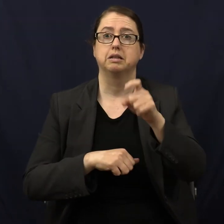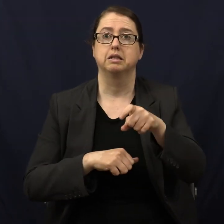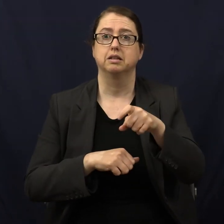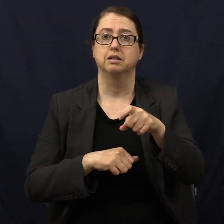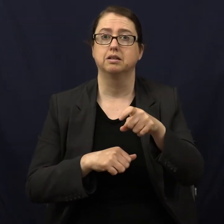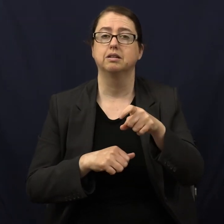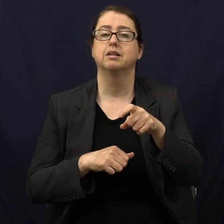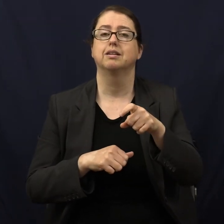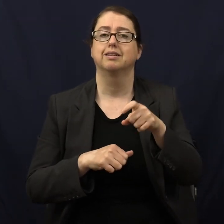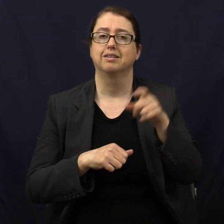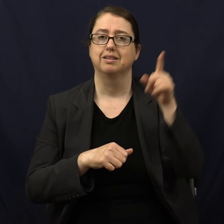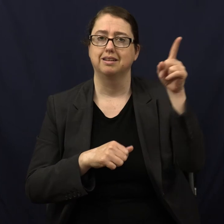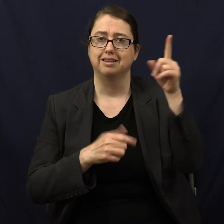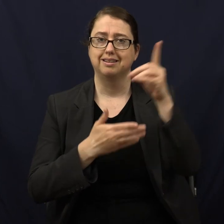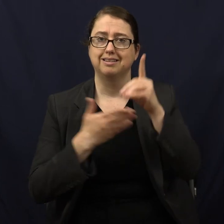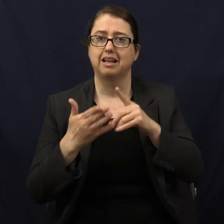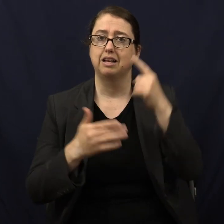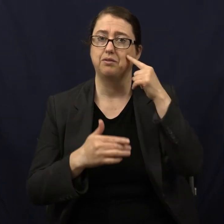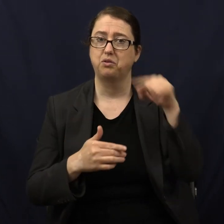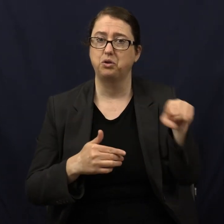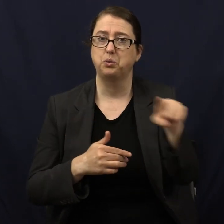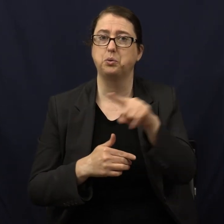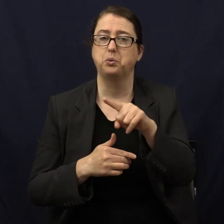And so they designed it for you.